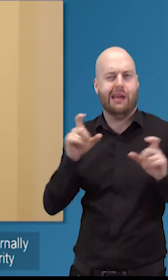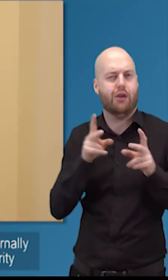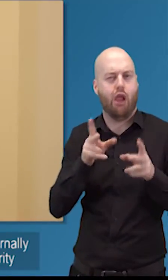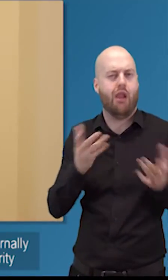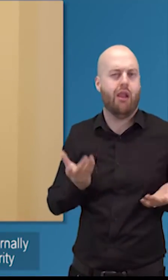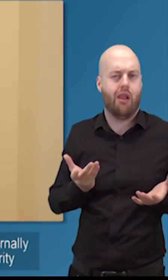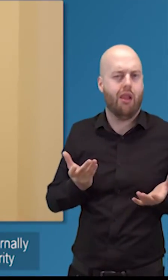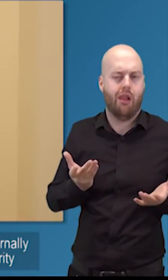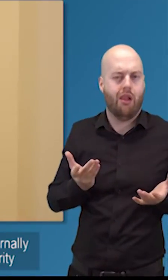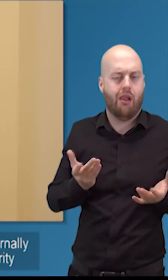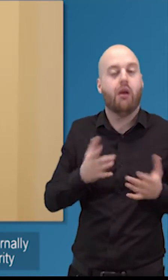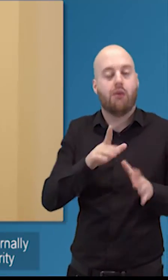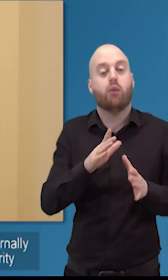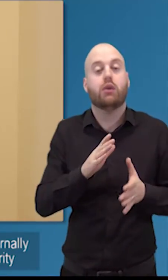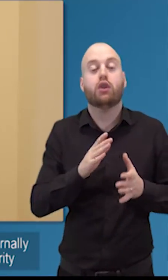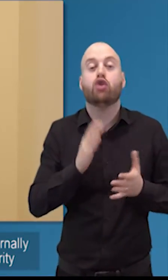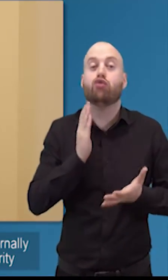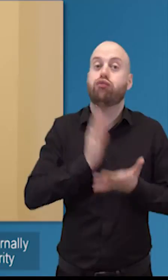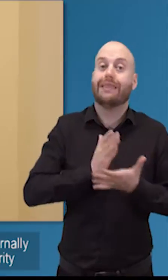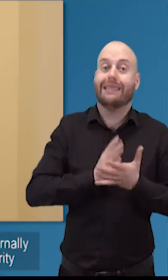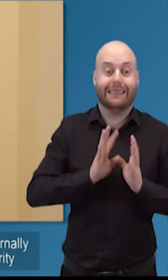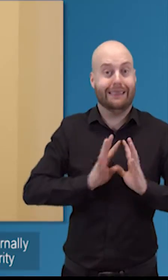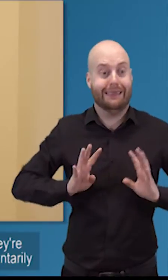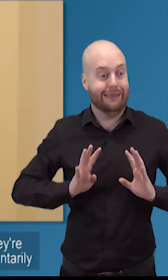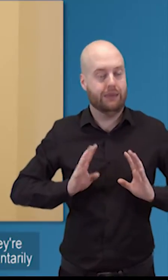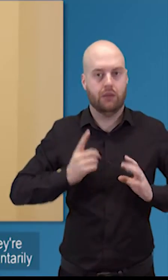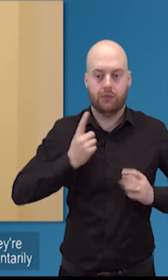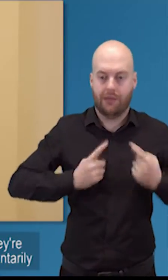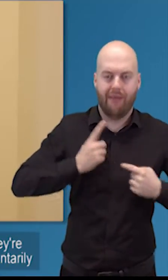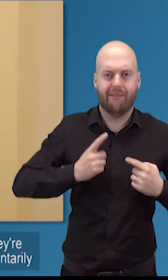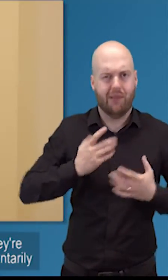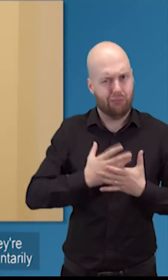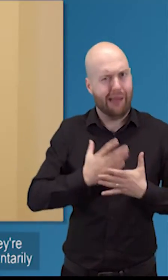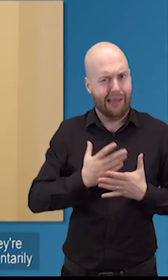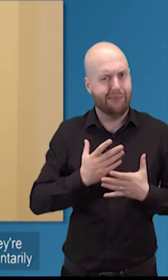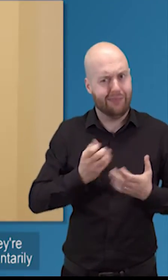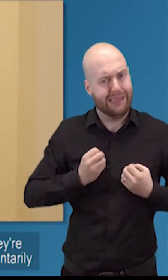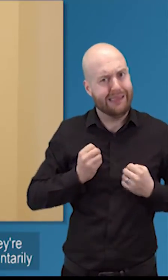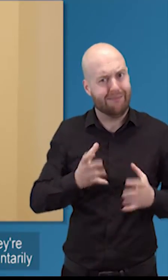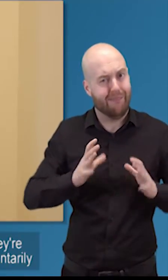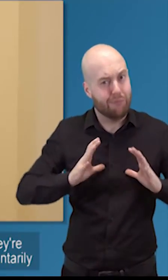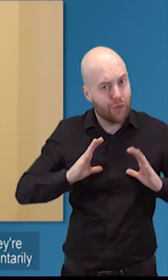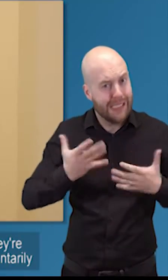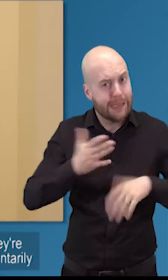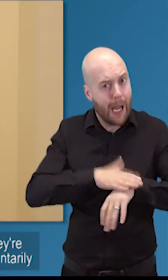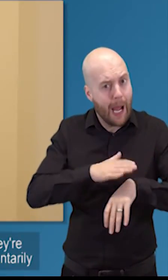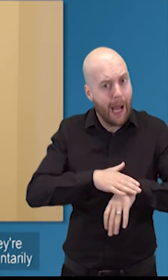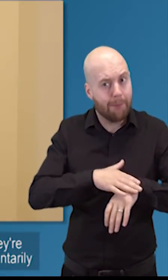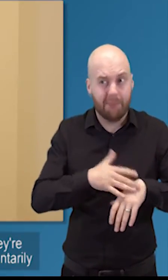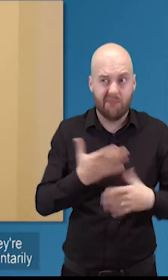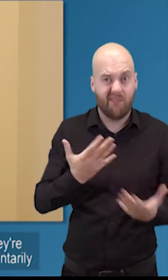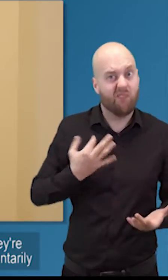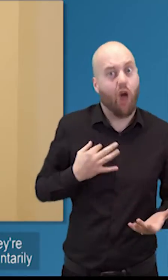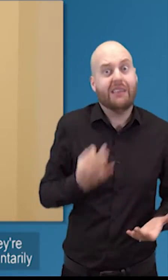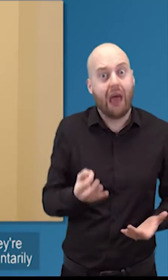slightly it's sort of like it's very there's a bit of a glow about a charity trustee they're doing something exceptional they're giving their time